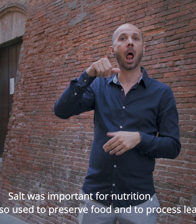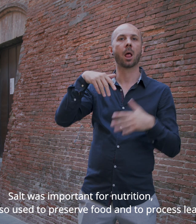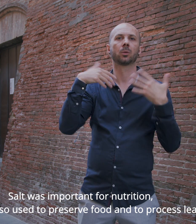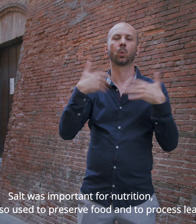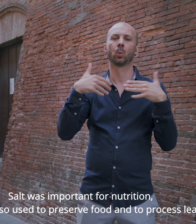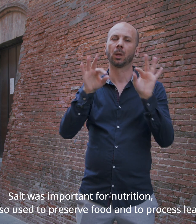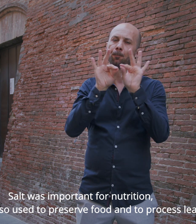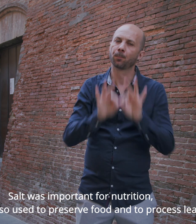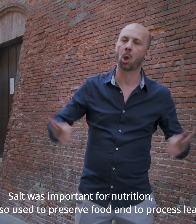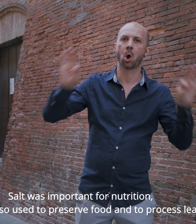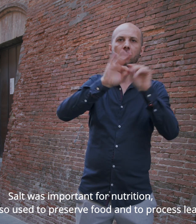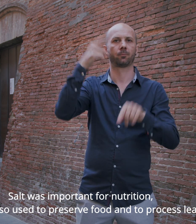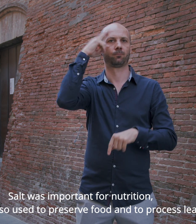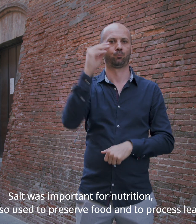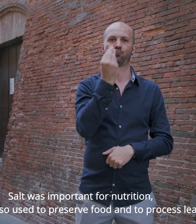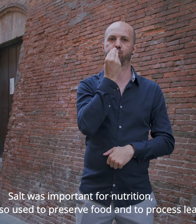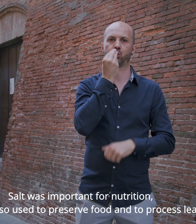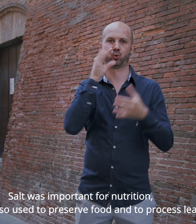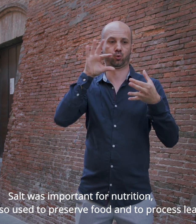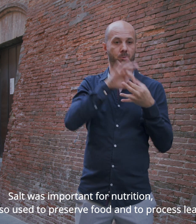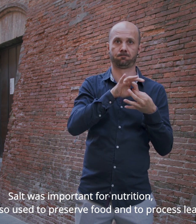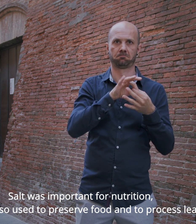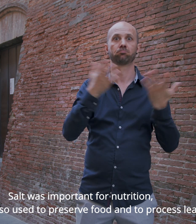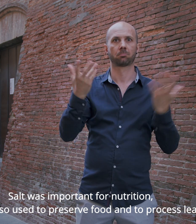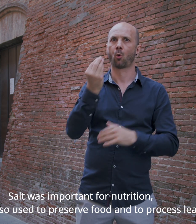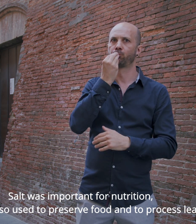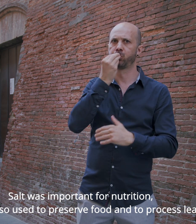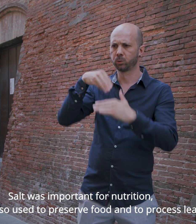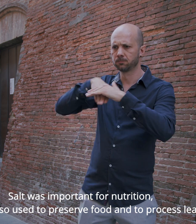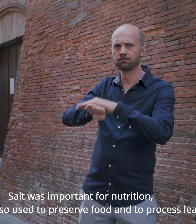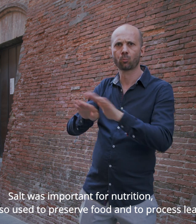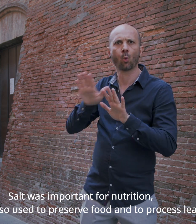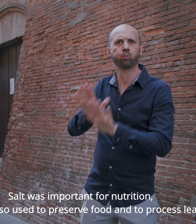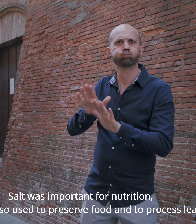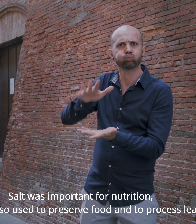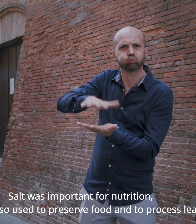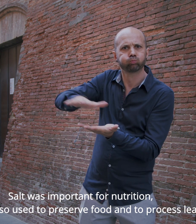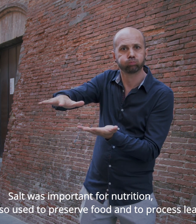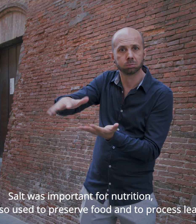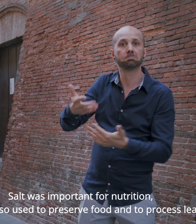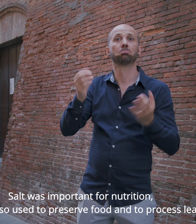Salt was important for nutrition, and it was also used to preserve food and to process leather.